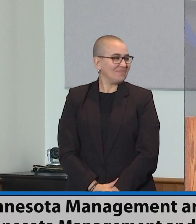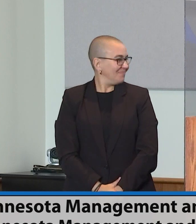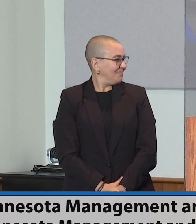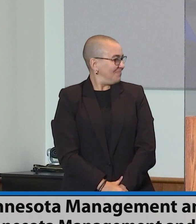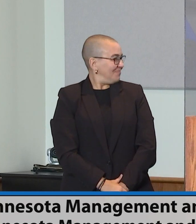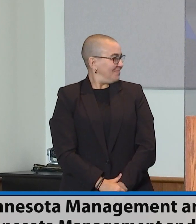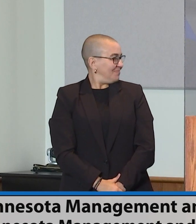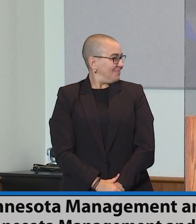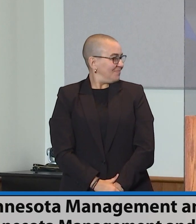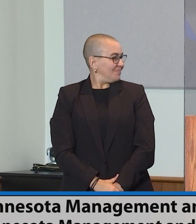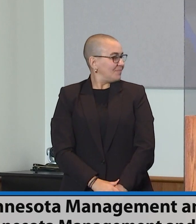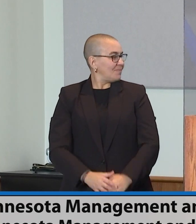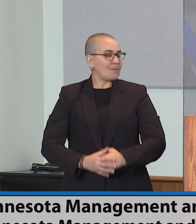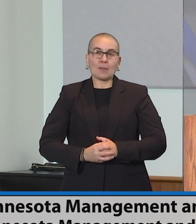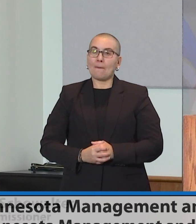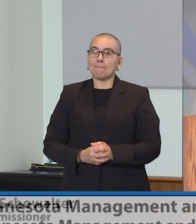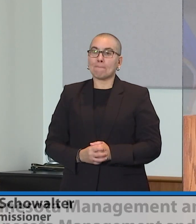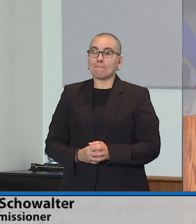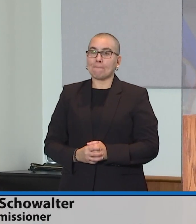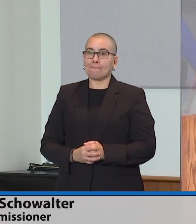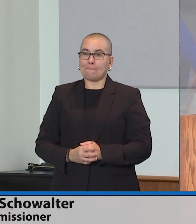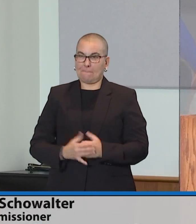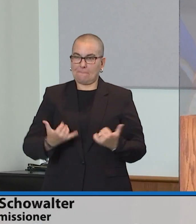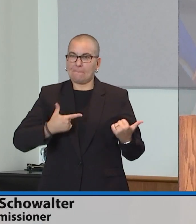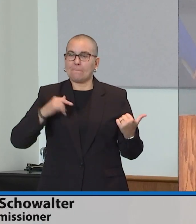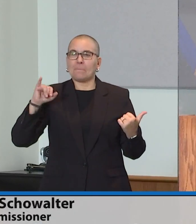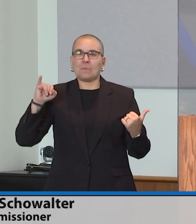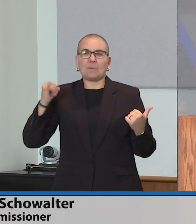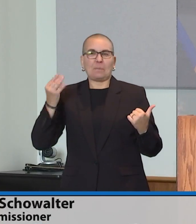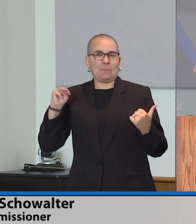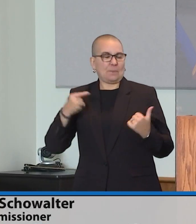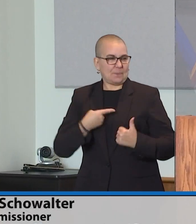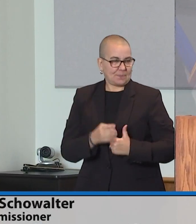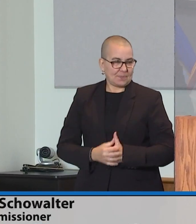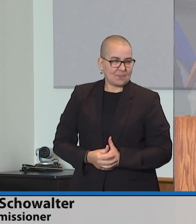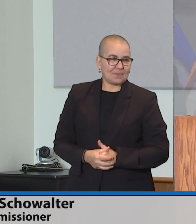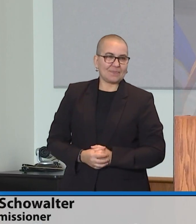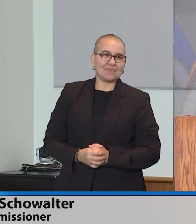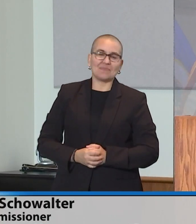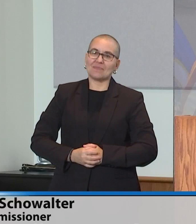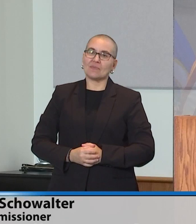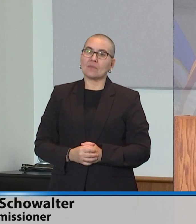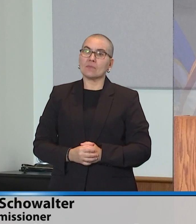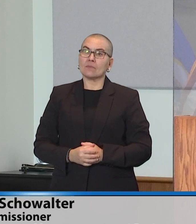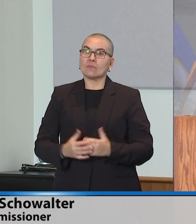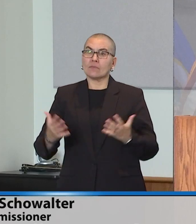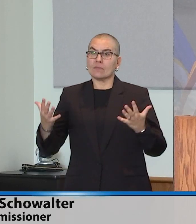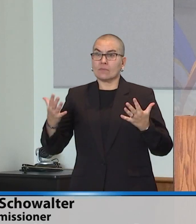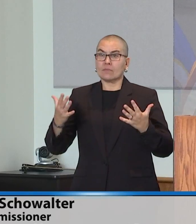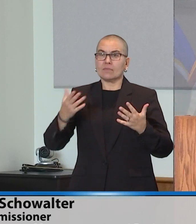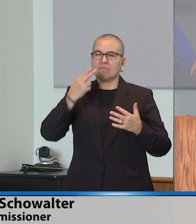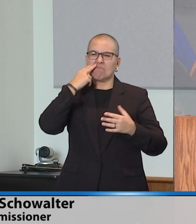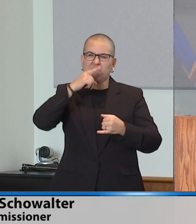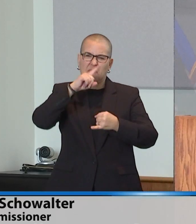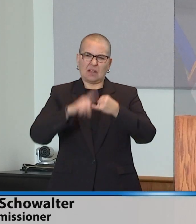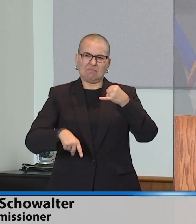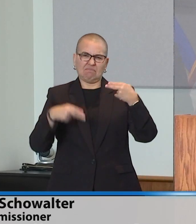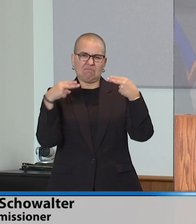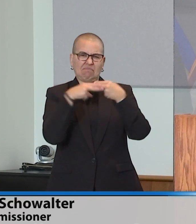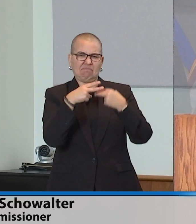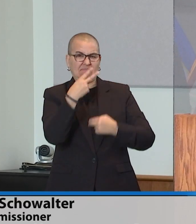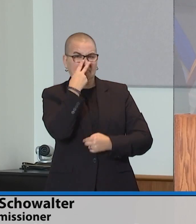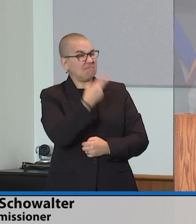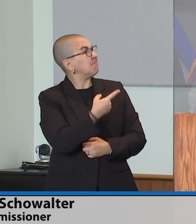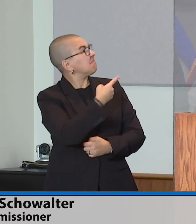Thank you, Anna. Our last slide today is our first ever look at fiscal years 26 and 27. Our